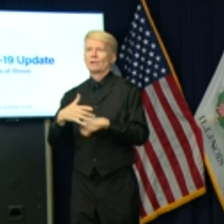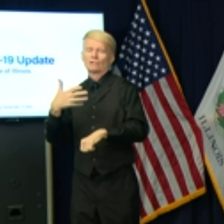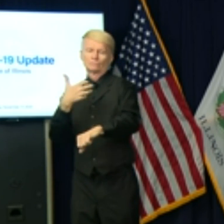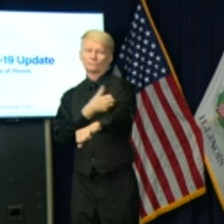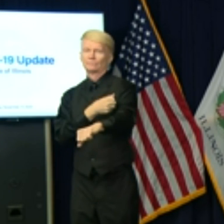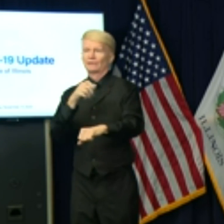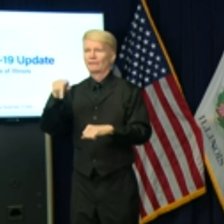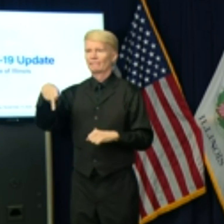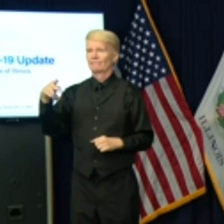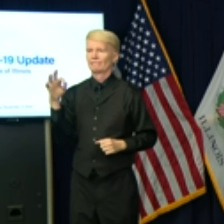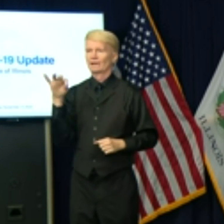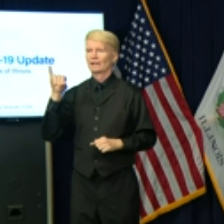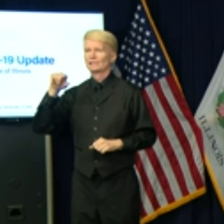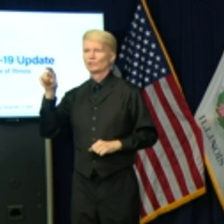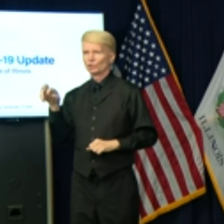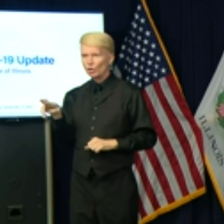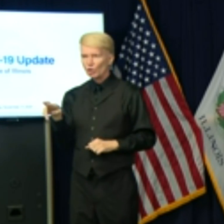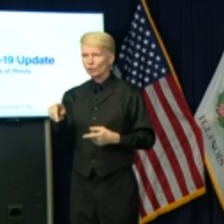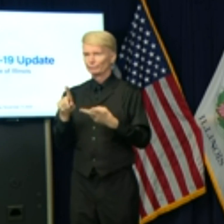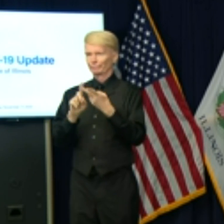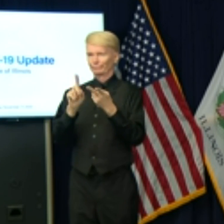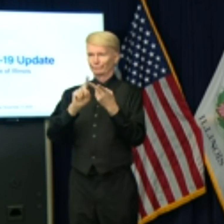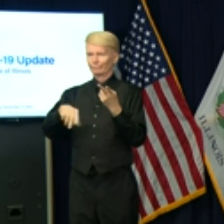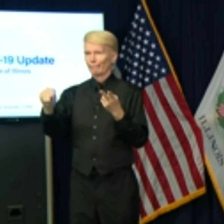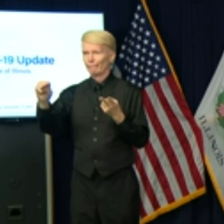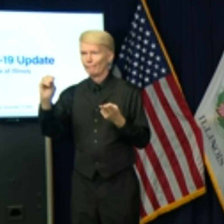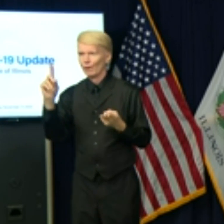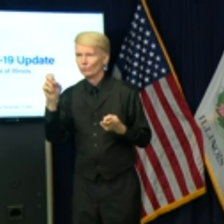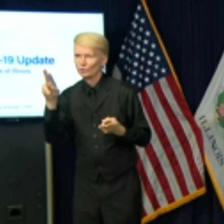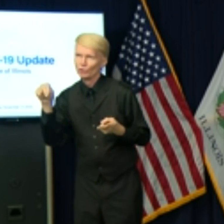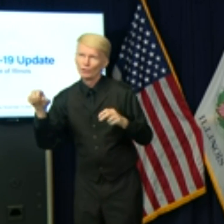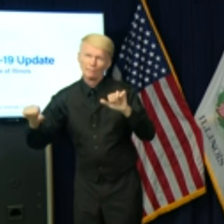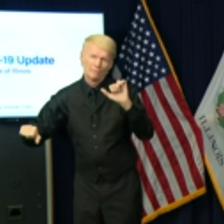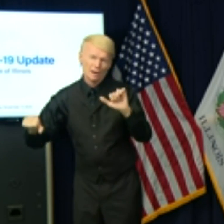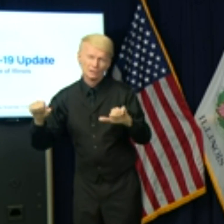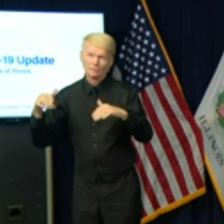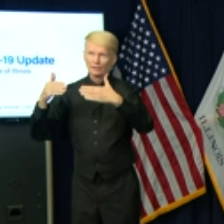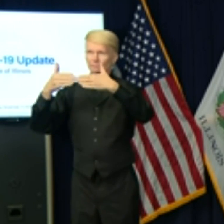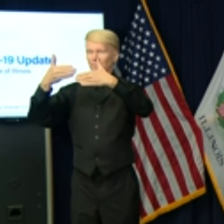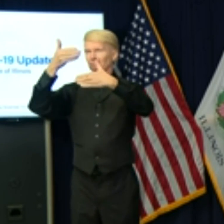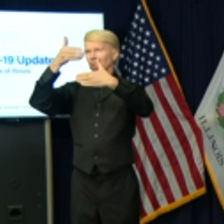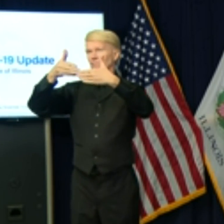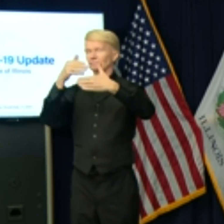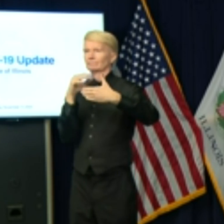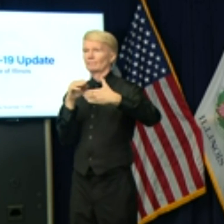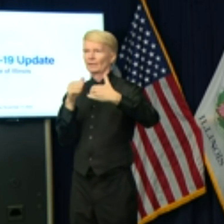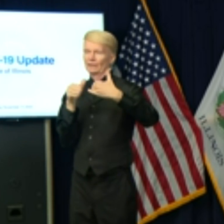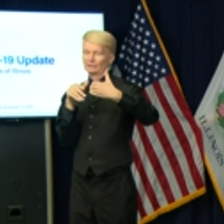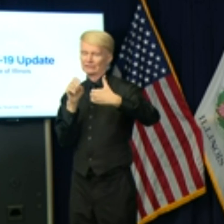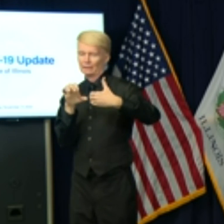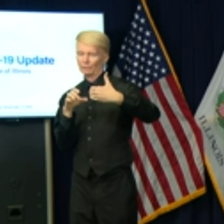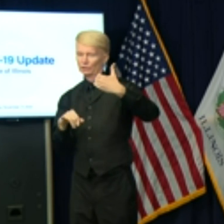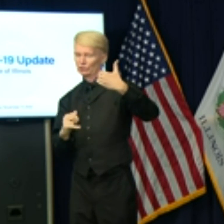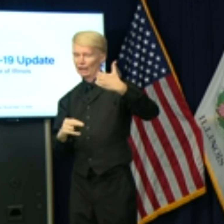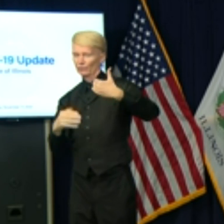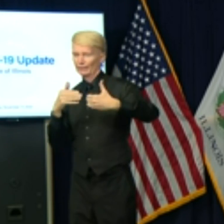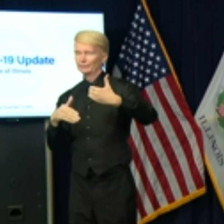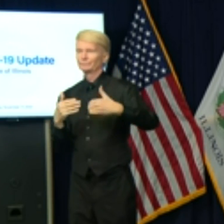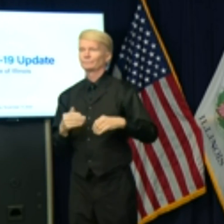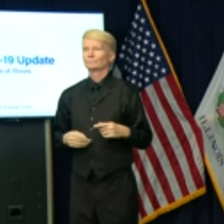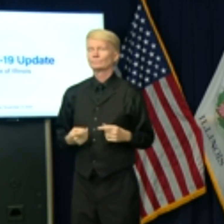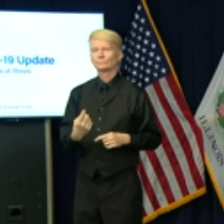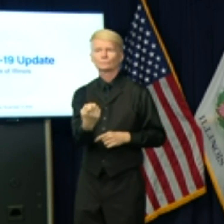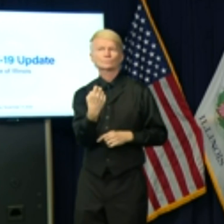of December. We could have the Moderna vaccine potentially at the beginning of January. You said you're not